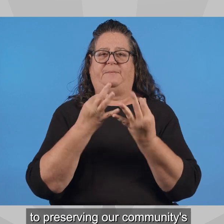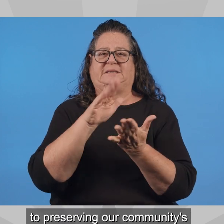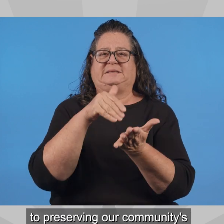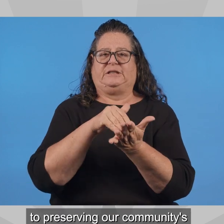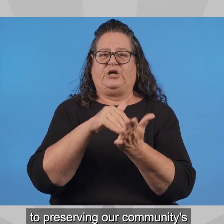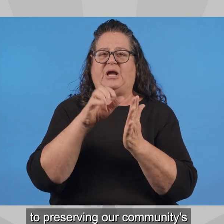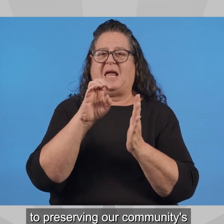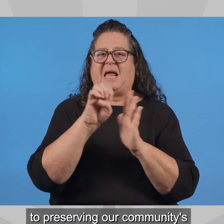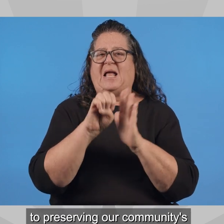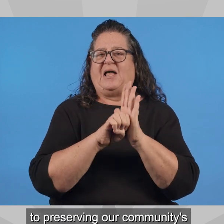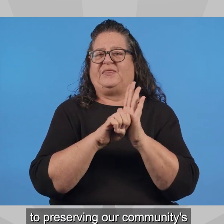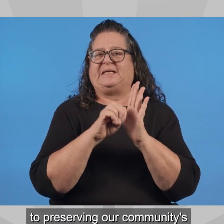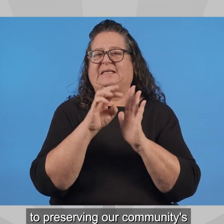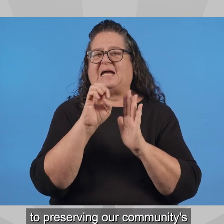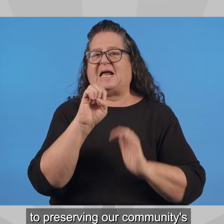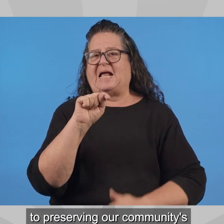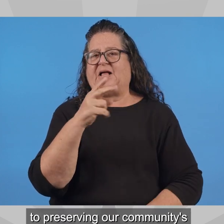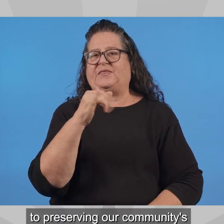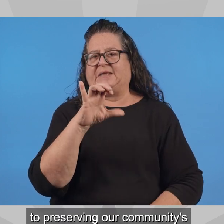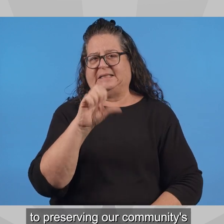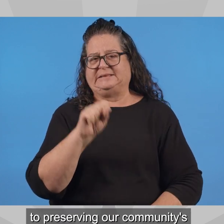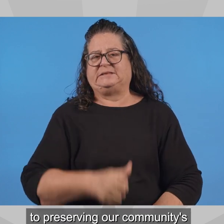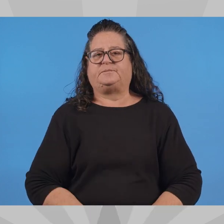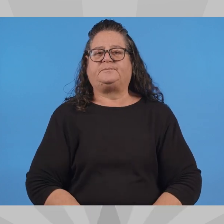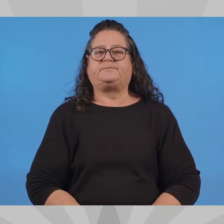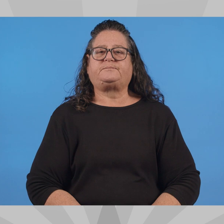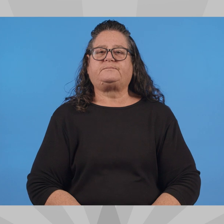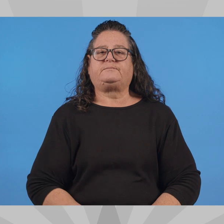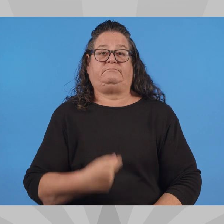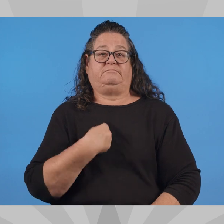to preserving our community's family-centric ethos.